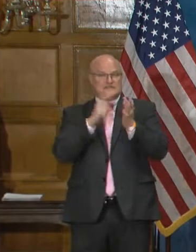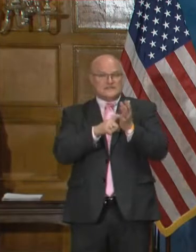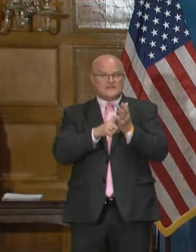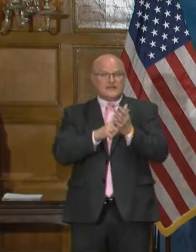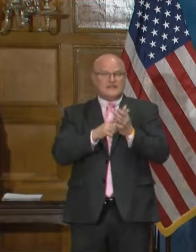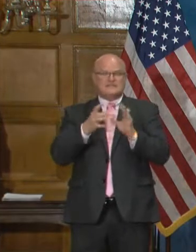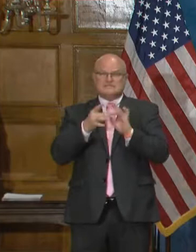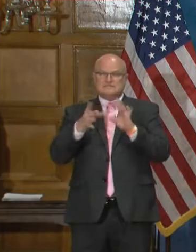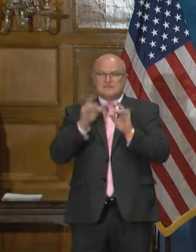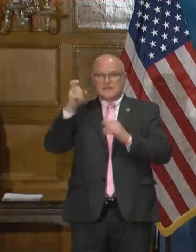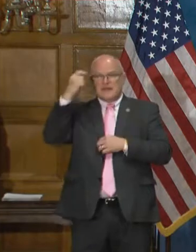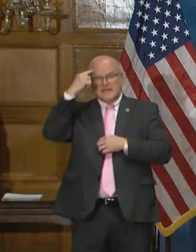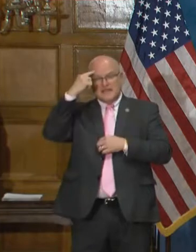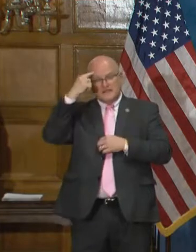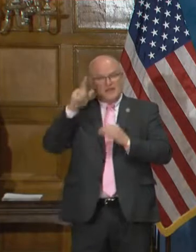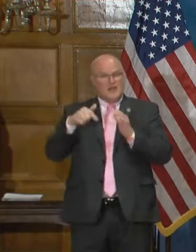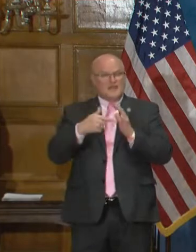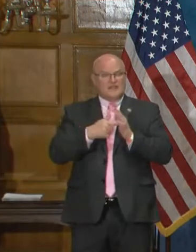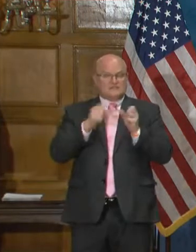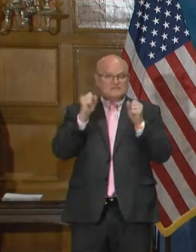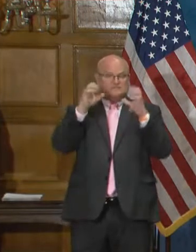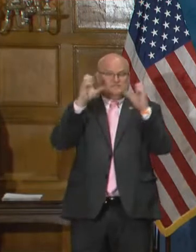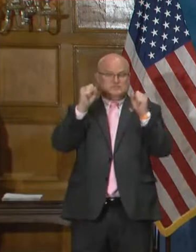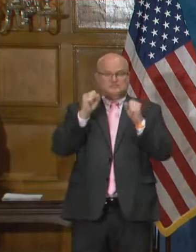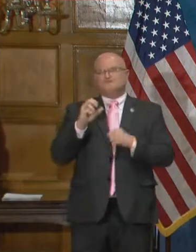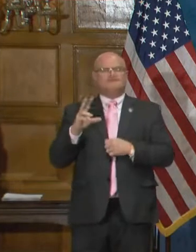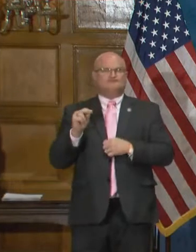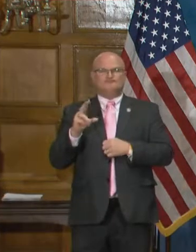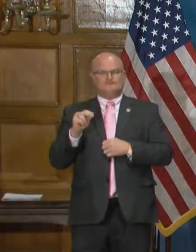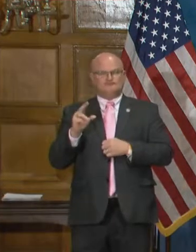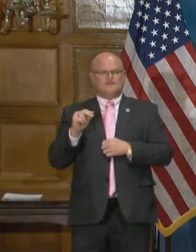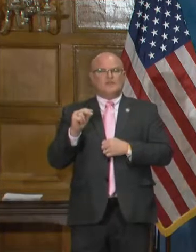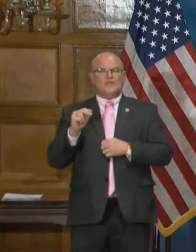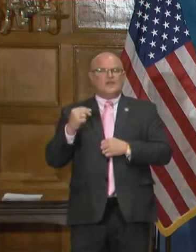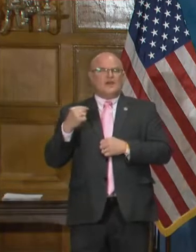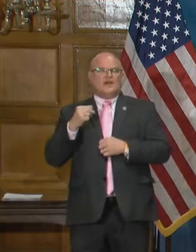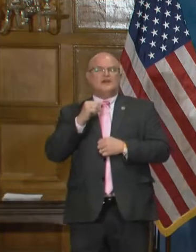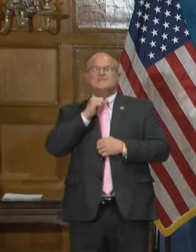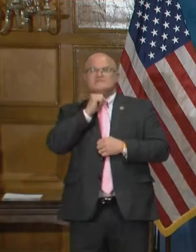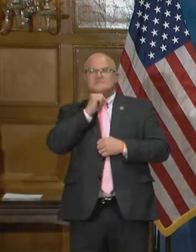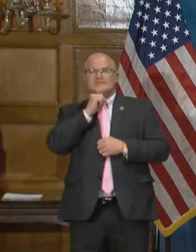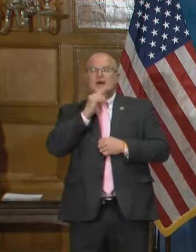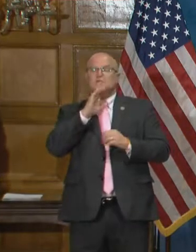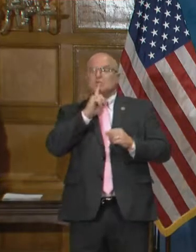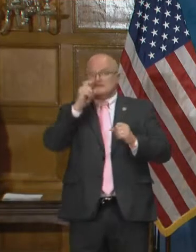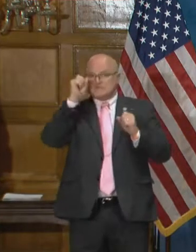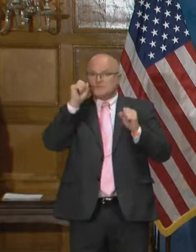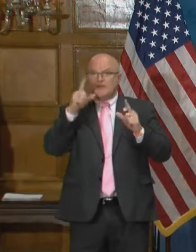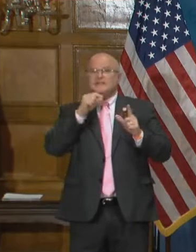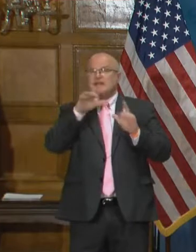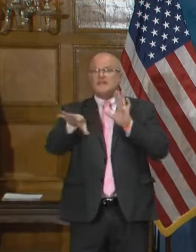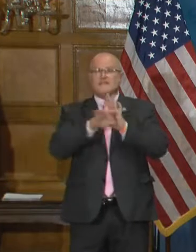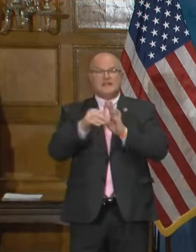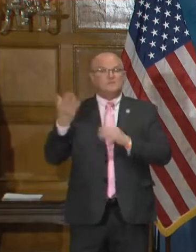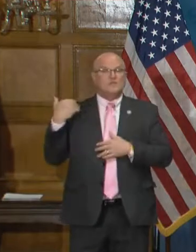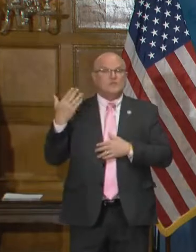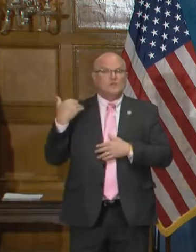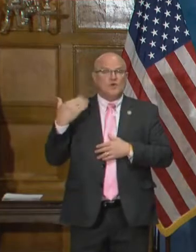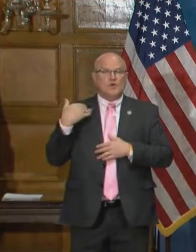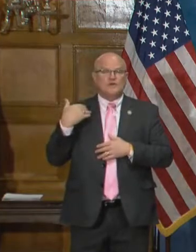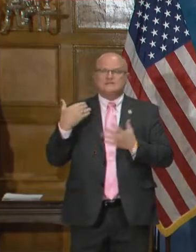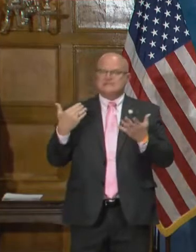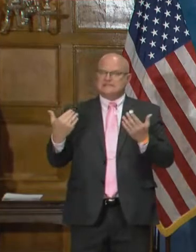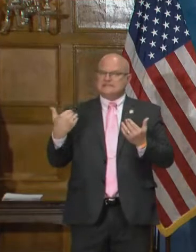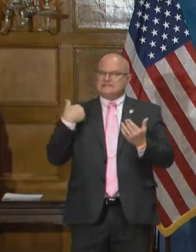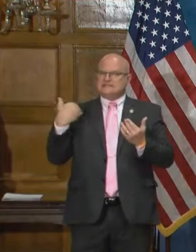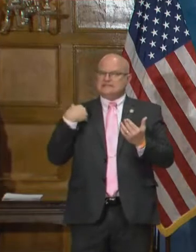this is not something that we did not expect. I'm surprised that we hadn't found it earlier. It simply reminds us